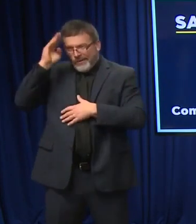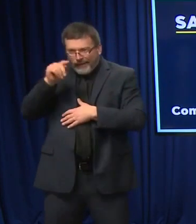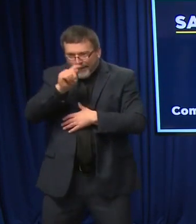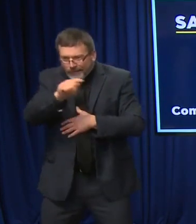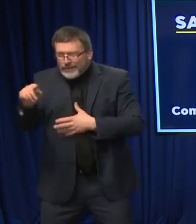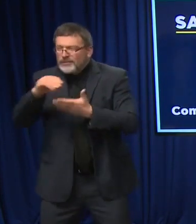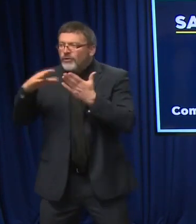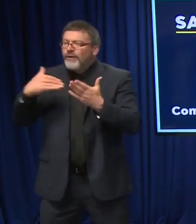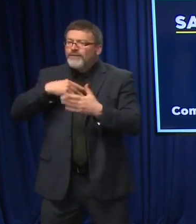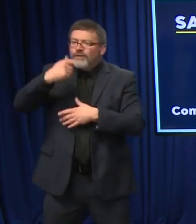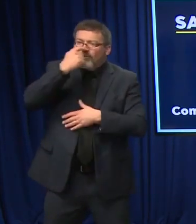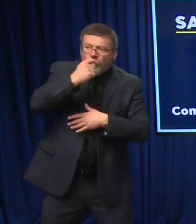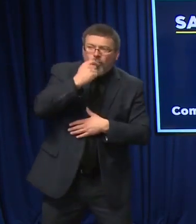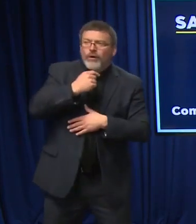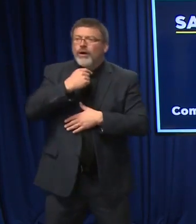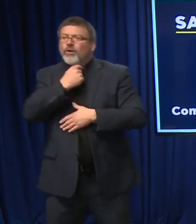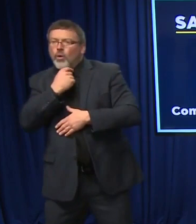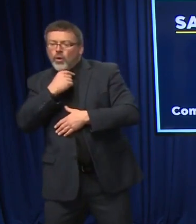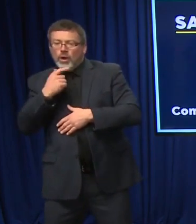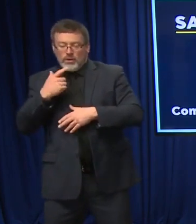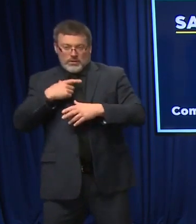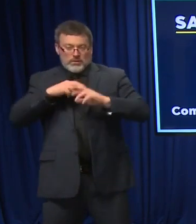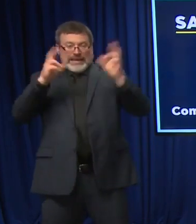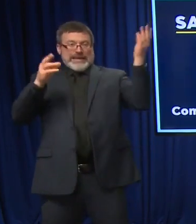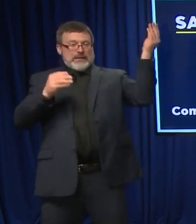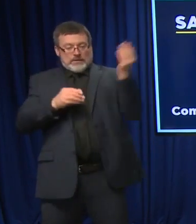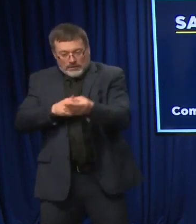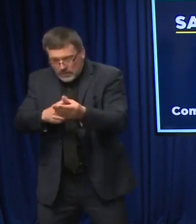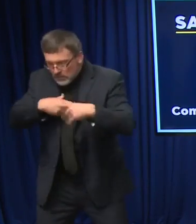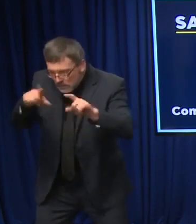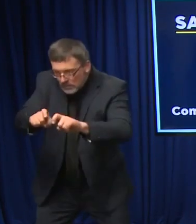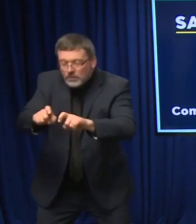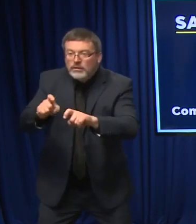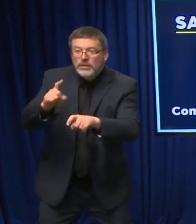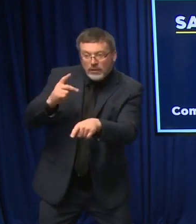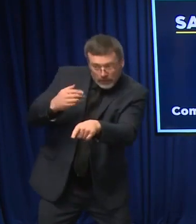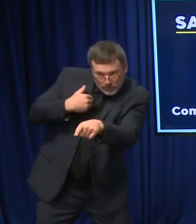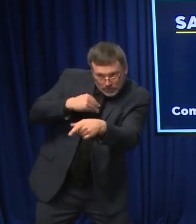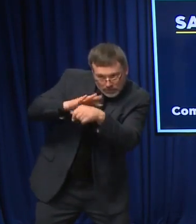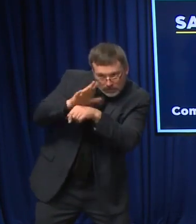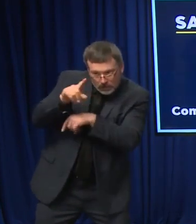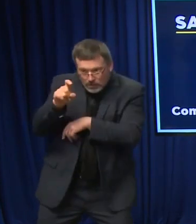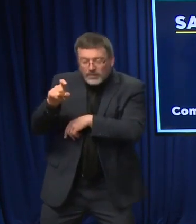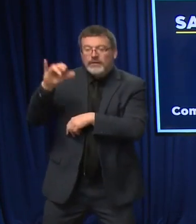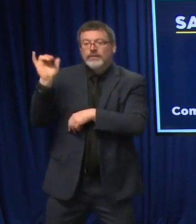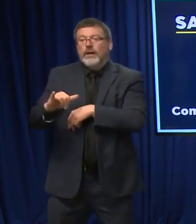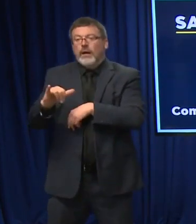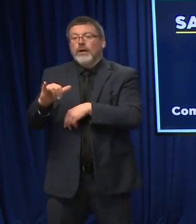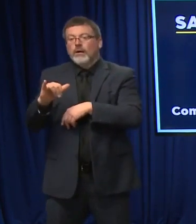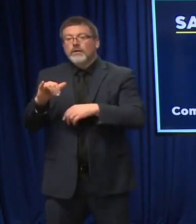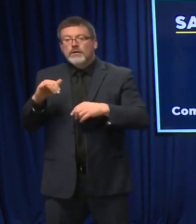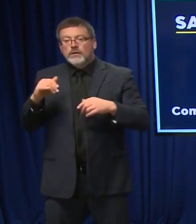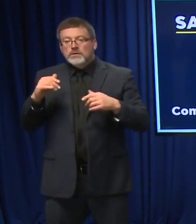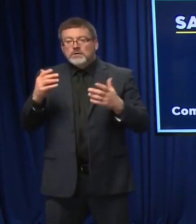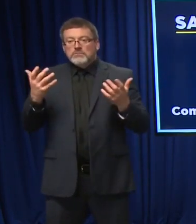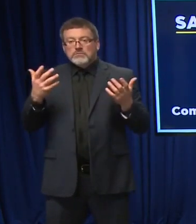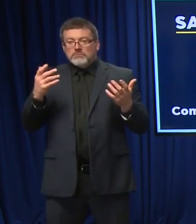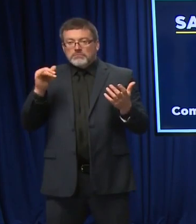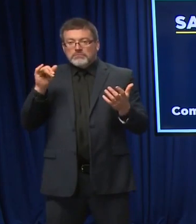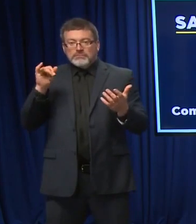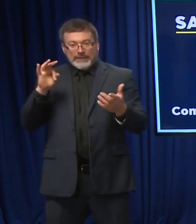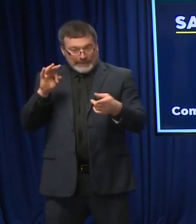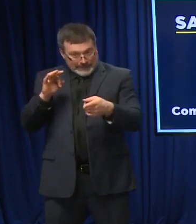test, if the parent so chooses, to that child. They can go home, take the test, and get the results right there, which is very exciting.